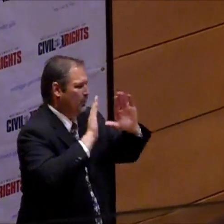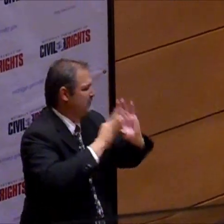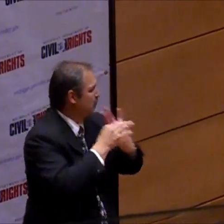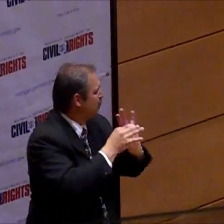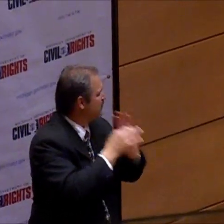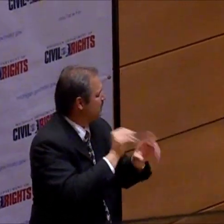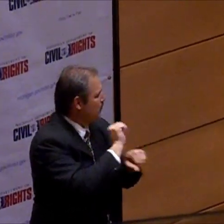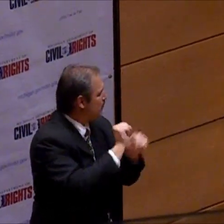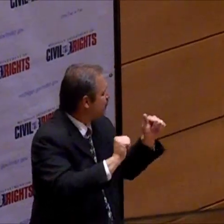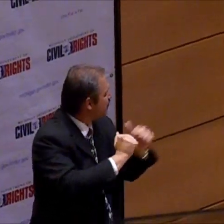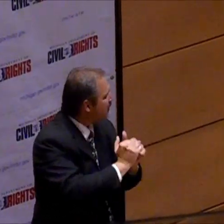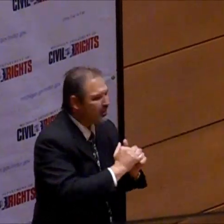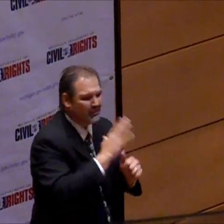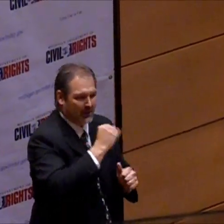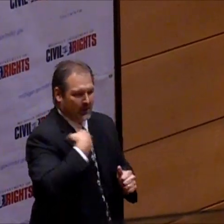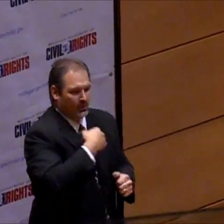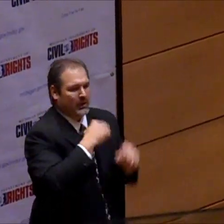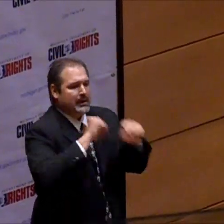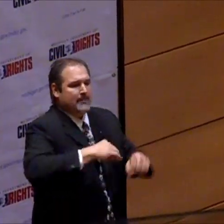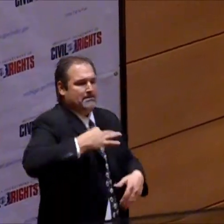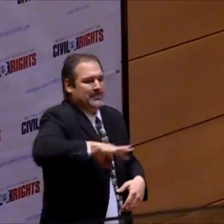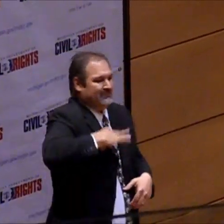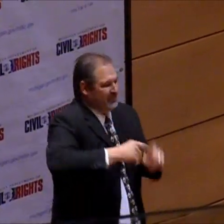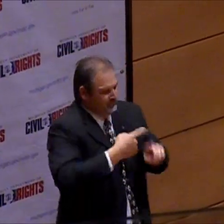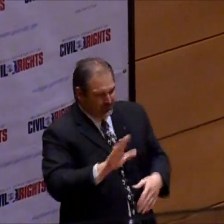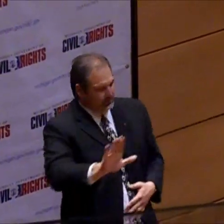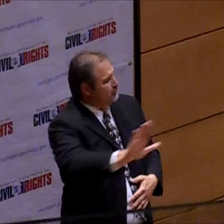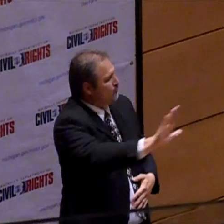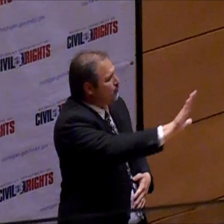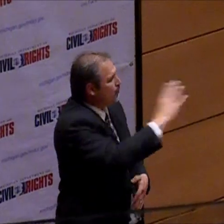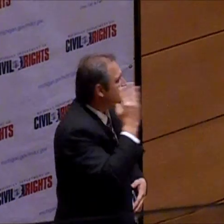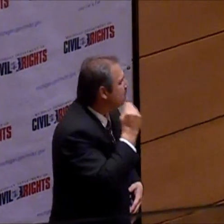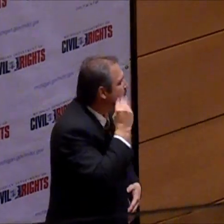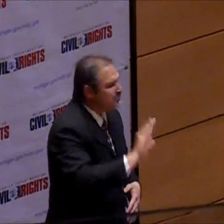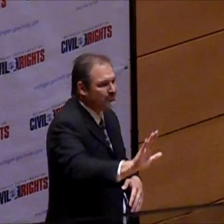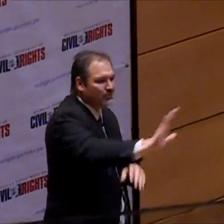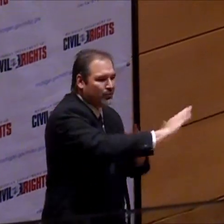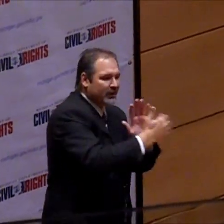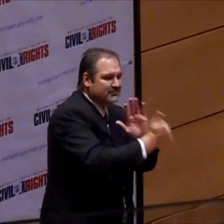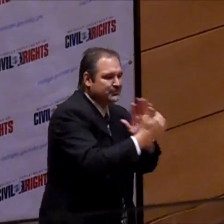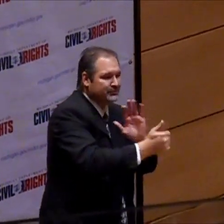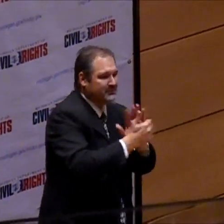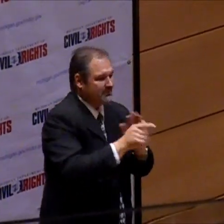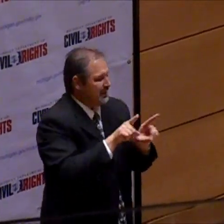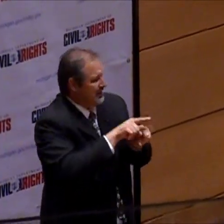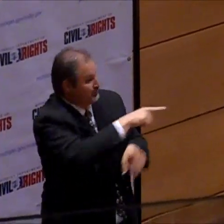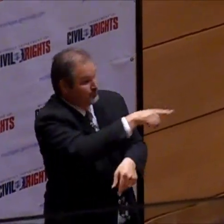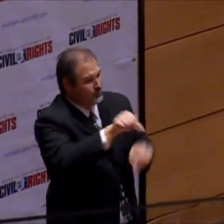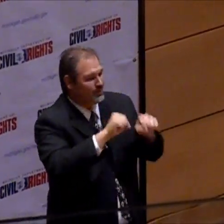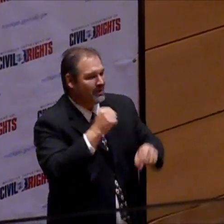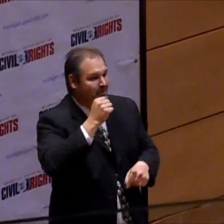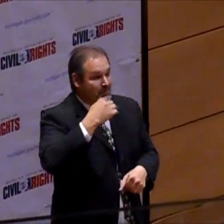DODHH that they have a wonderful working relationship together. I'm hoping we'll build the benefit from your experiences and your artists and teams.